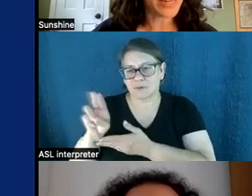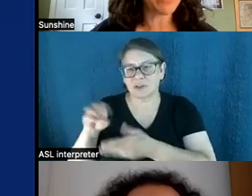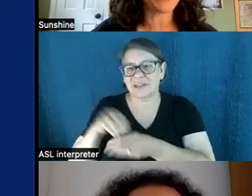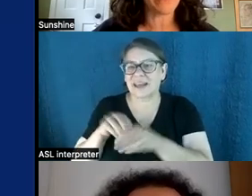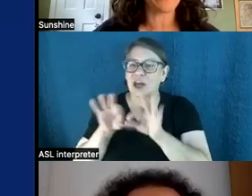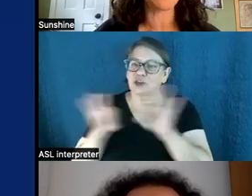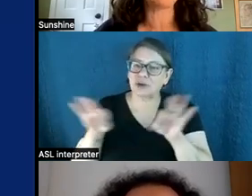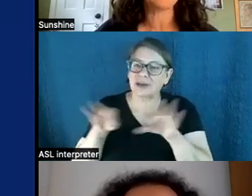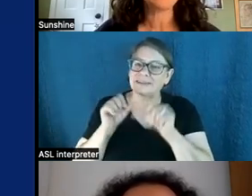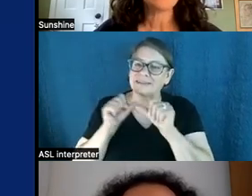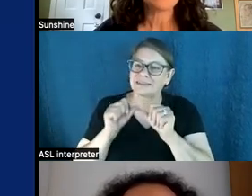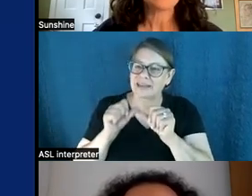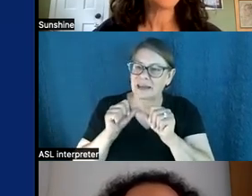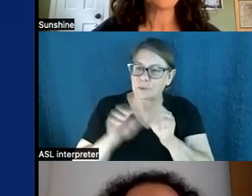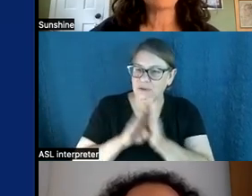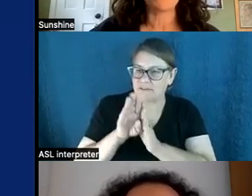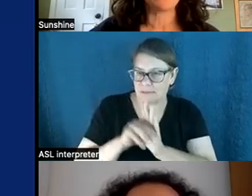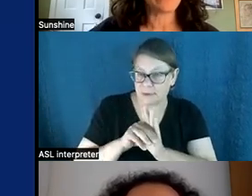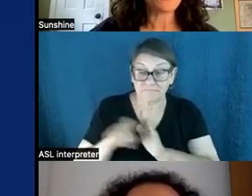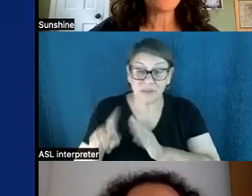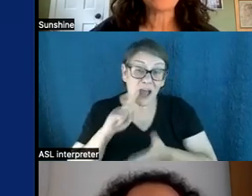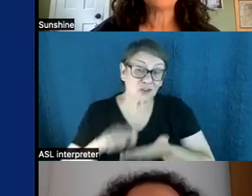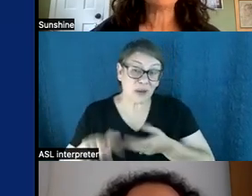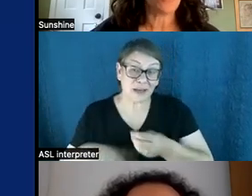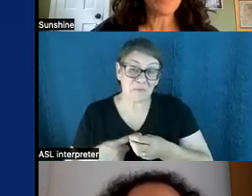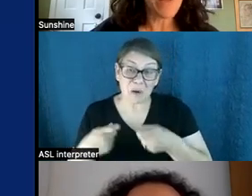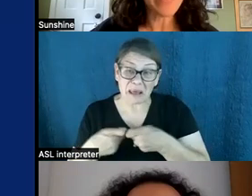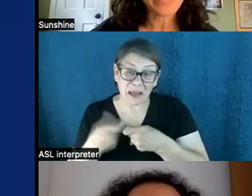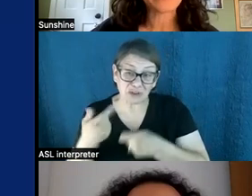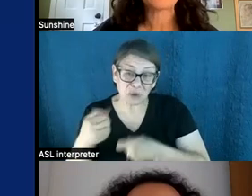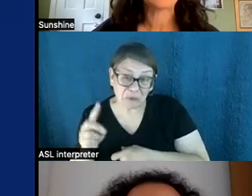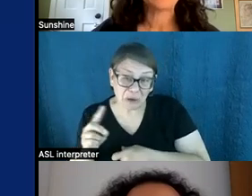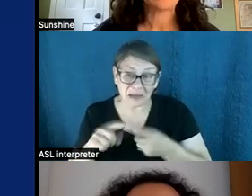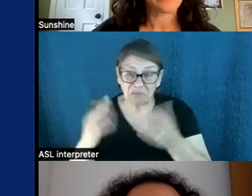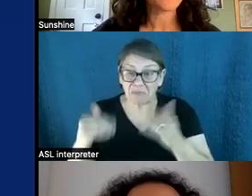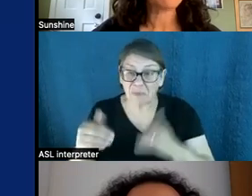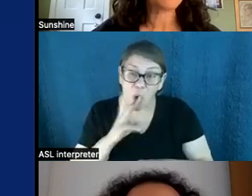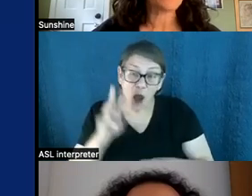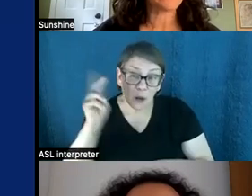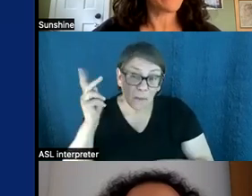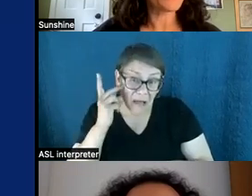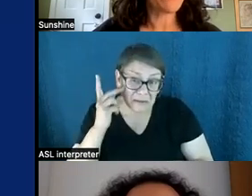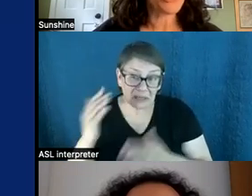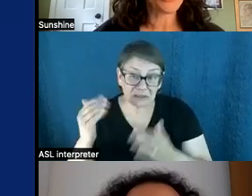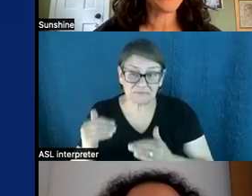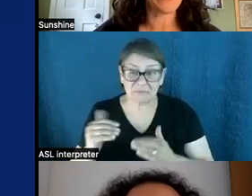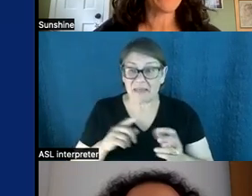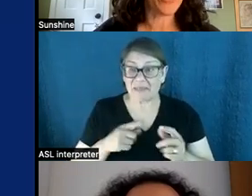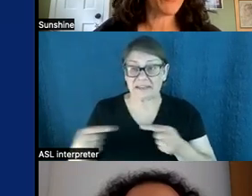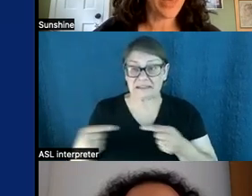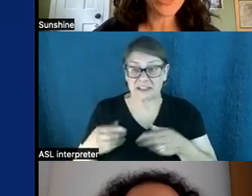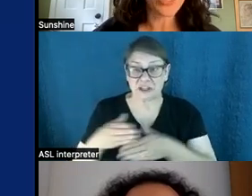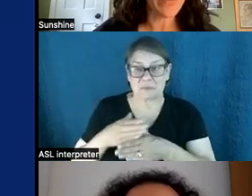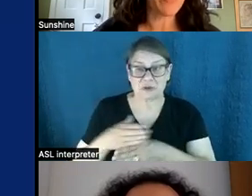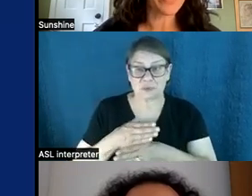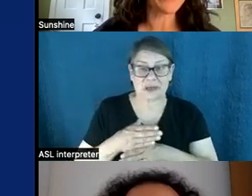development. He has written about the electric grid, water politics, the tension between conservation and